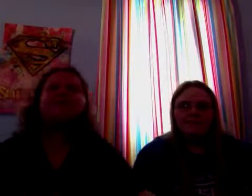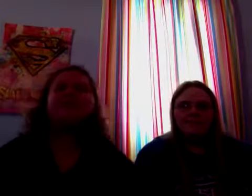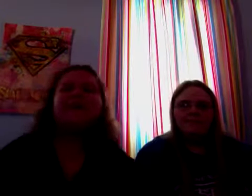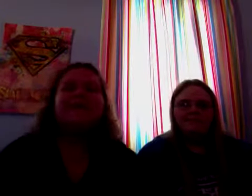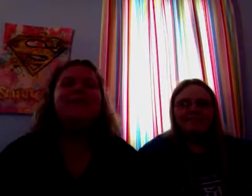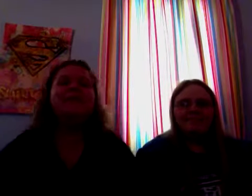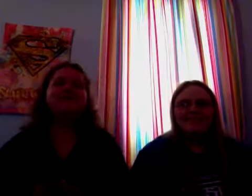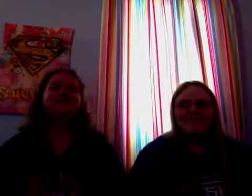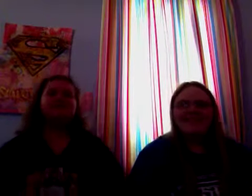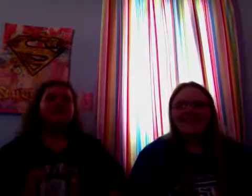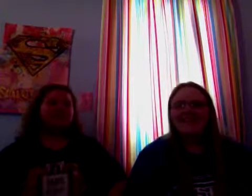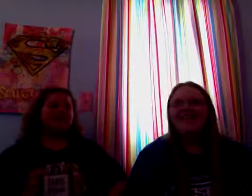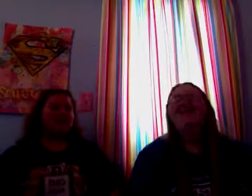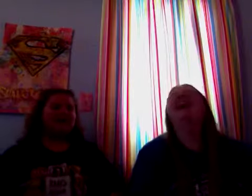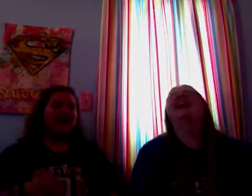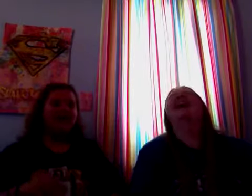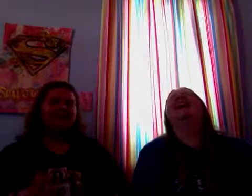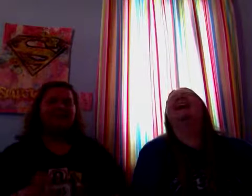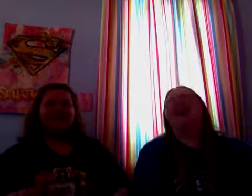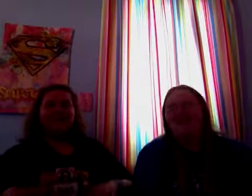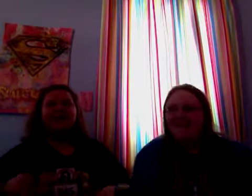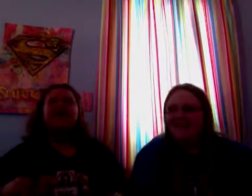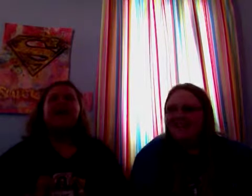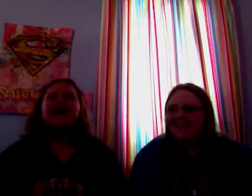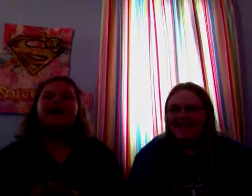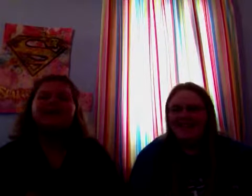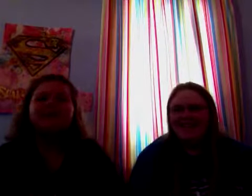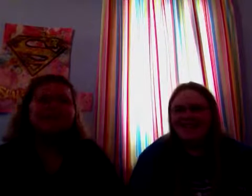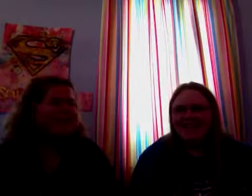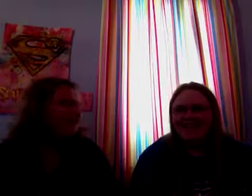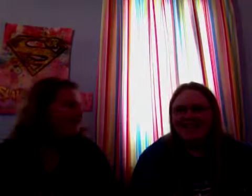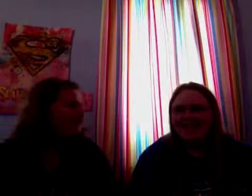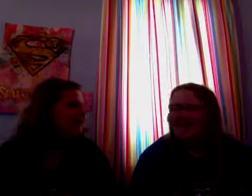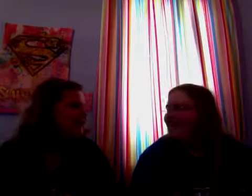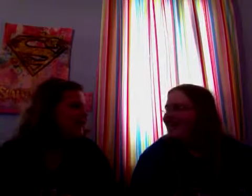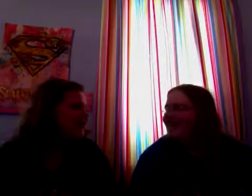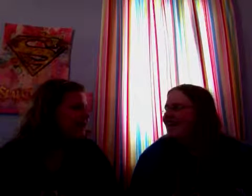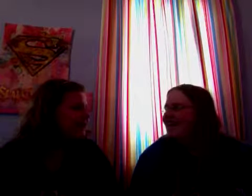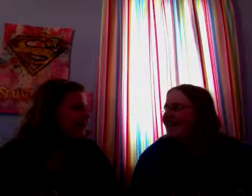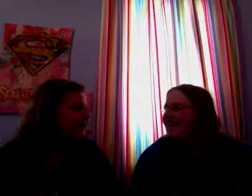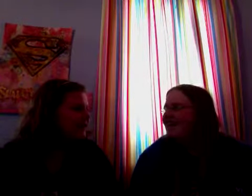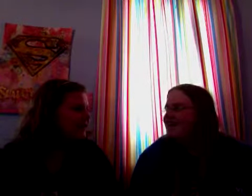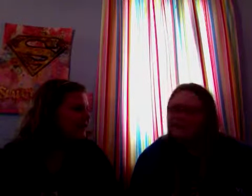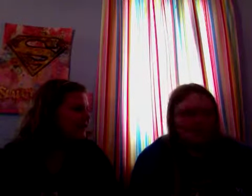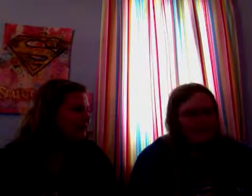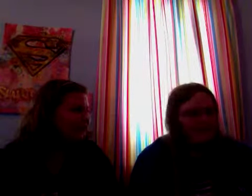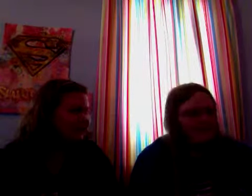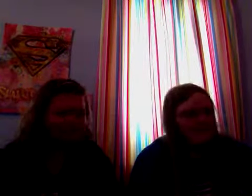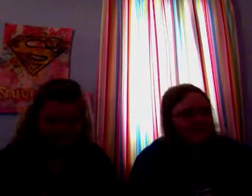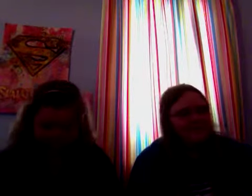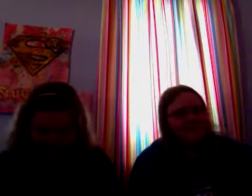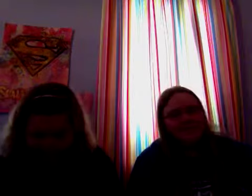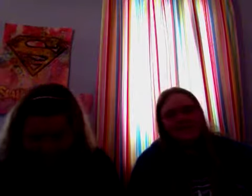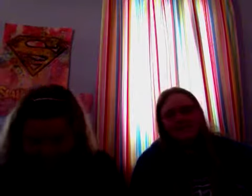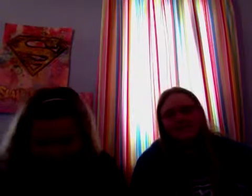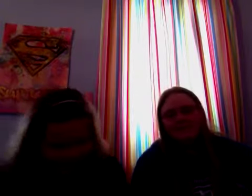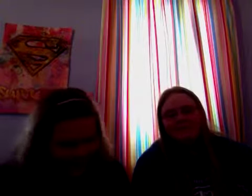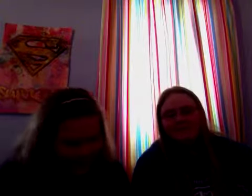stop you don't need to show them your stupid case protector um or whatever is it a case protector or a screen protector it's a screen protector it's screen protector